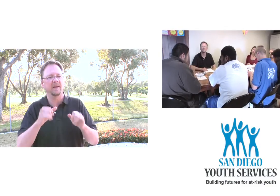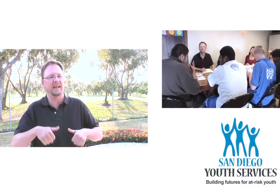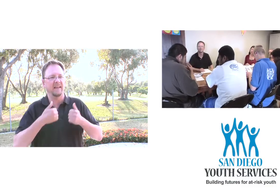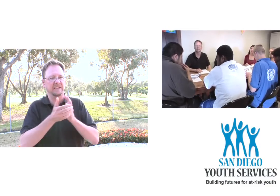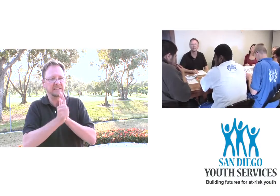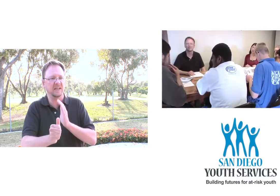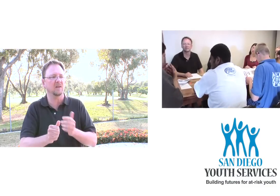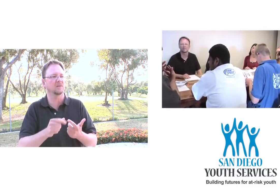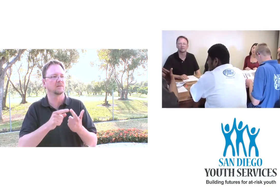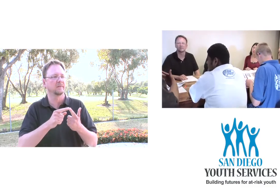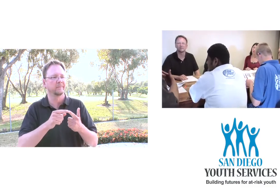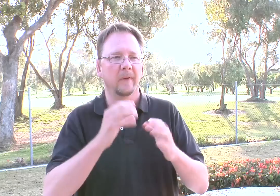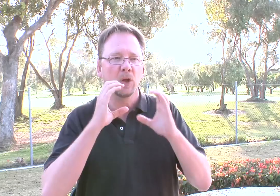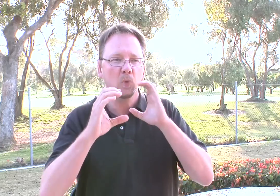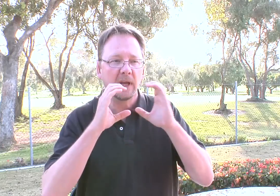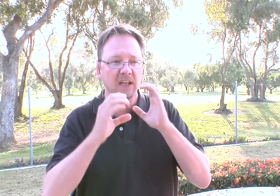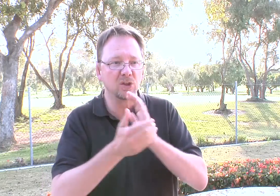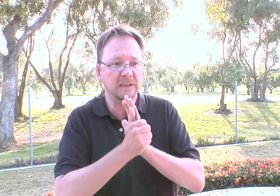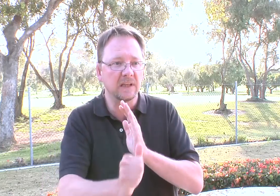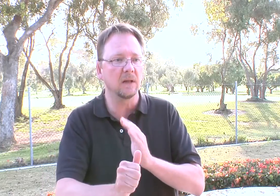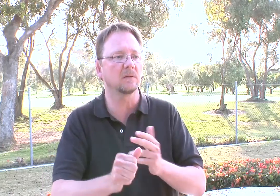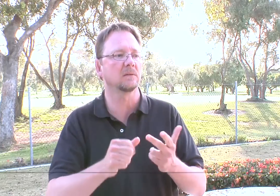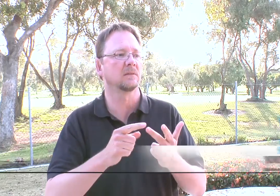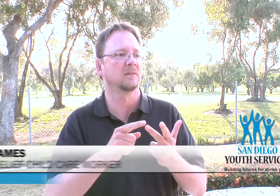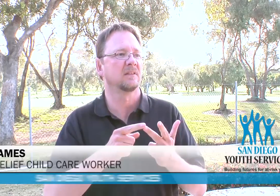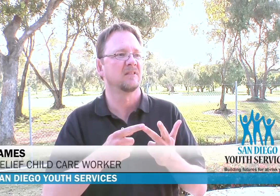you know, independent living skills, communication skills.